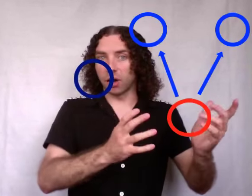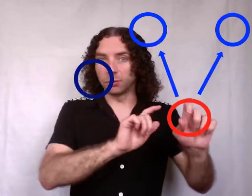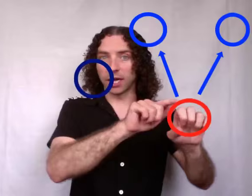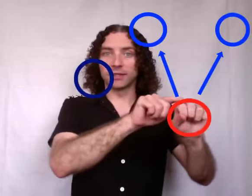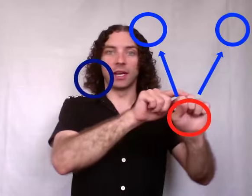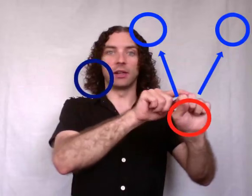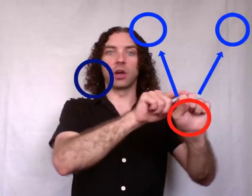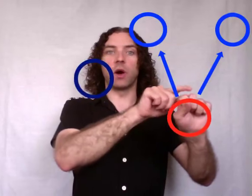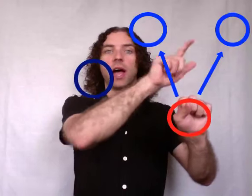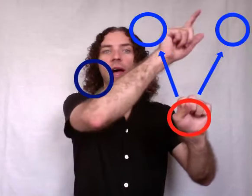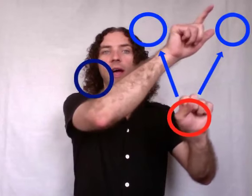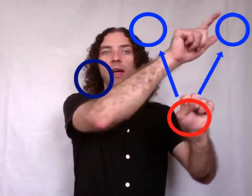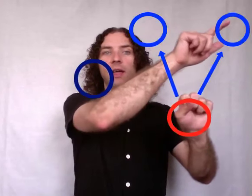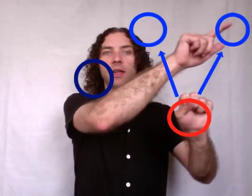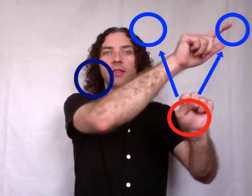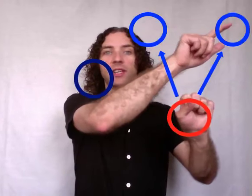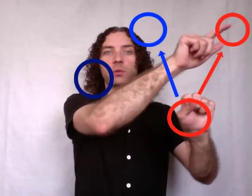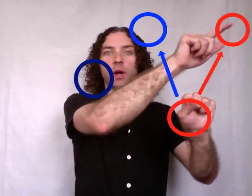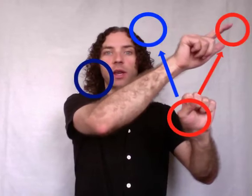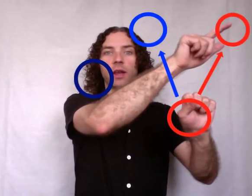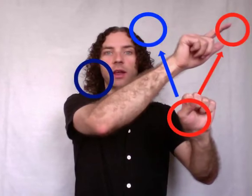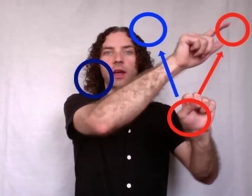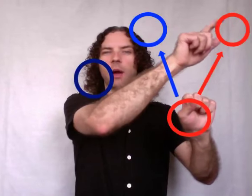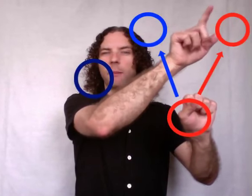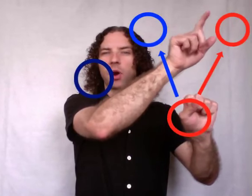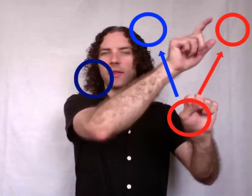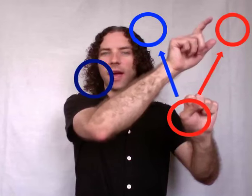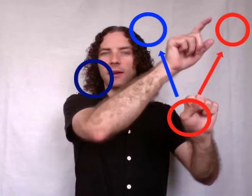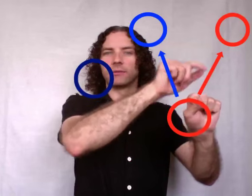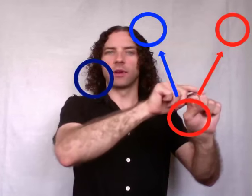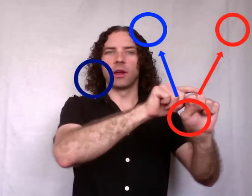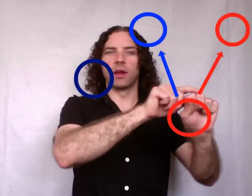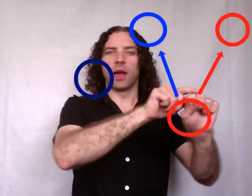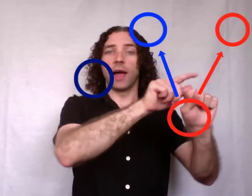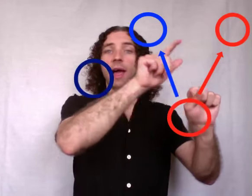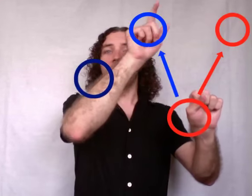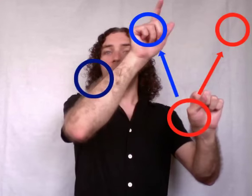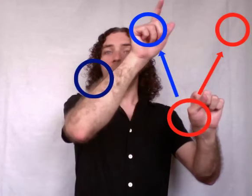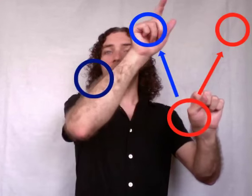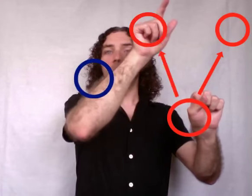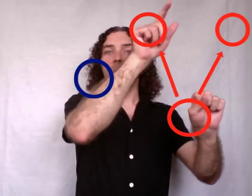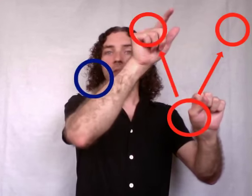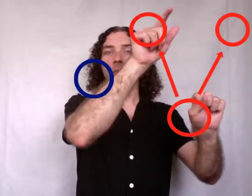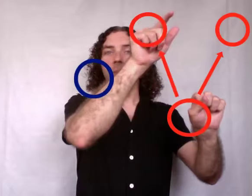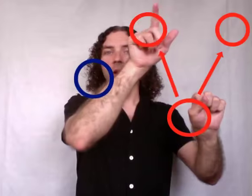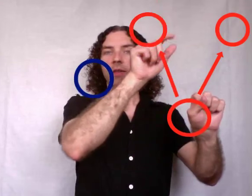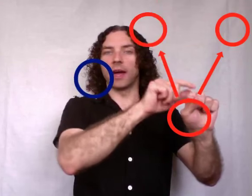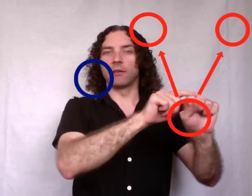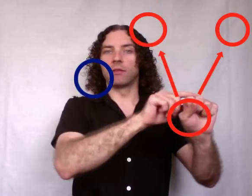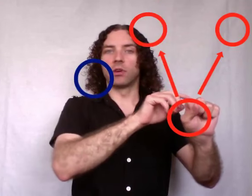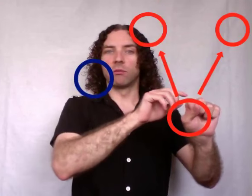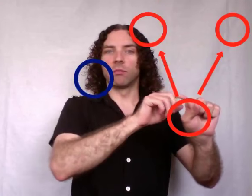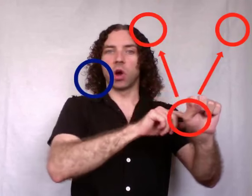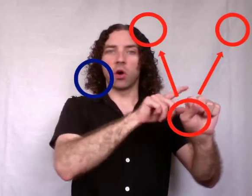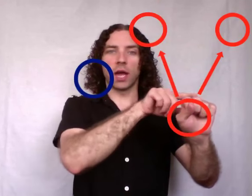objects. And it'll go, ah, this one. Mark that. Ah, this one. Mark that. Okay,